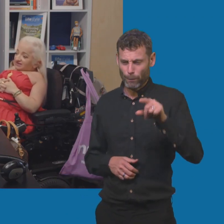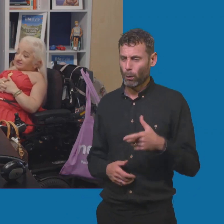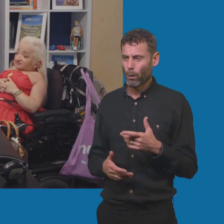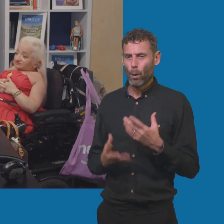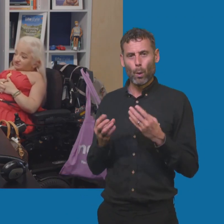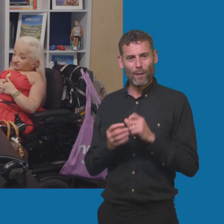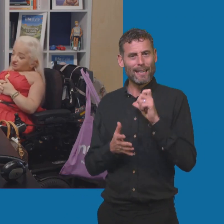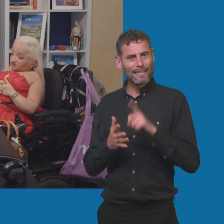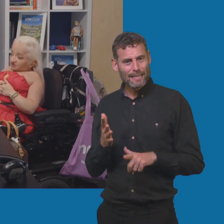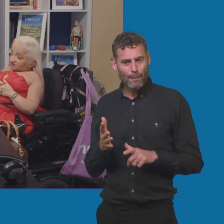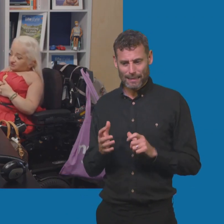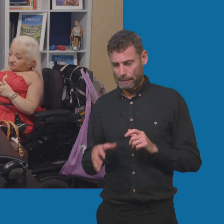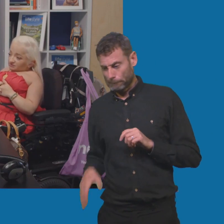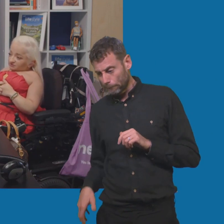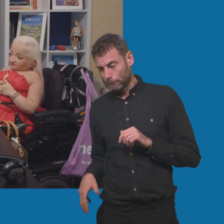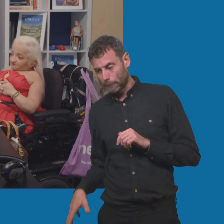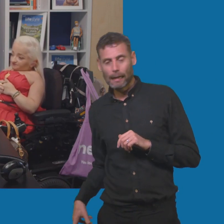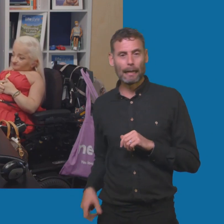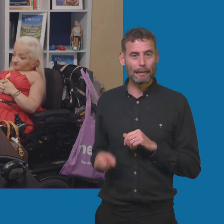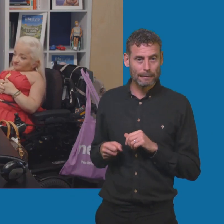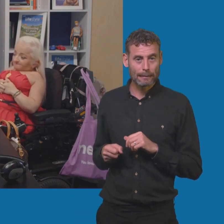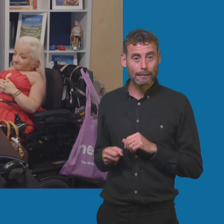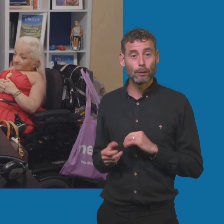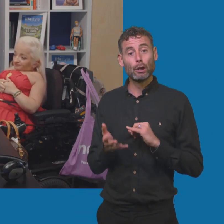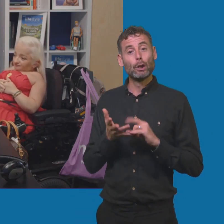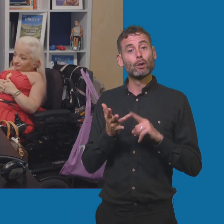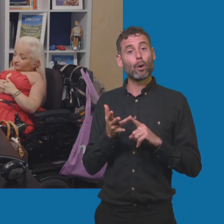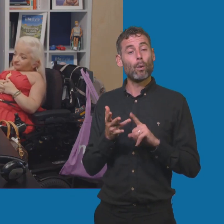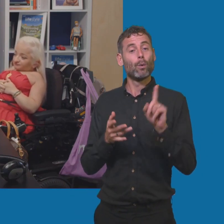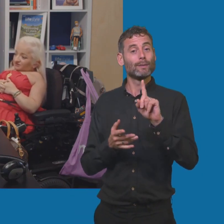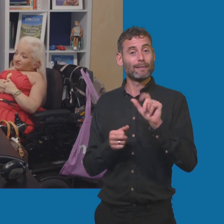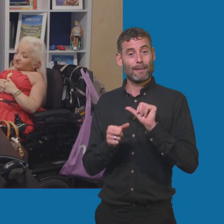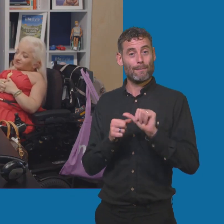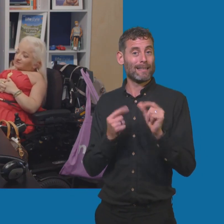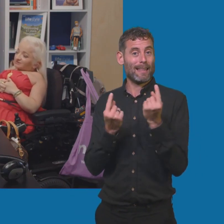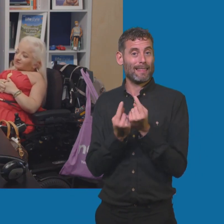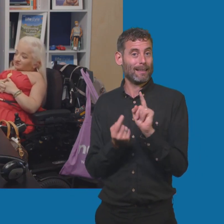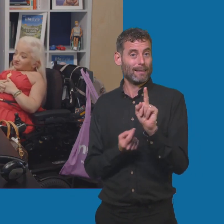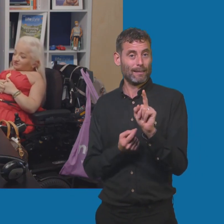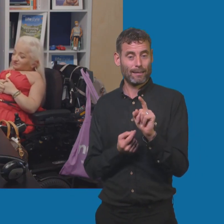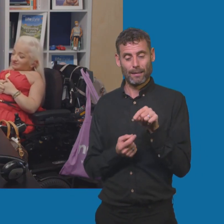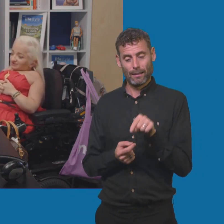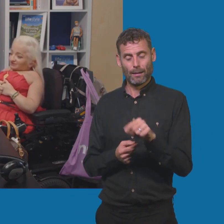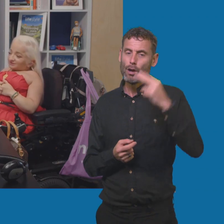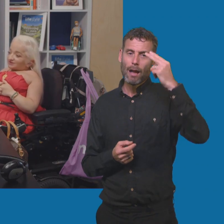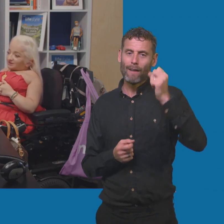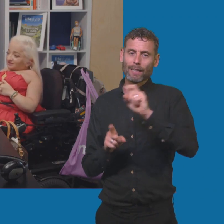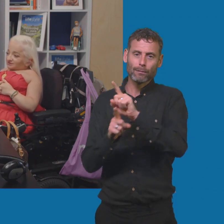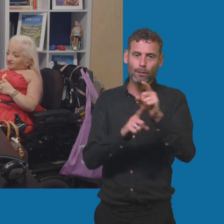limited movement and mobility. So there is something you can get I mean there are certain brand names but the general term is a car seat